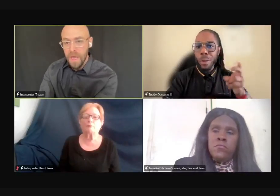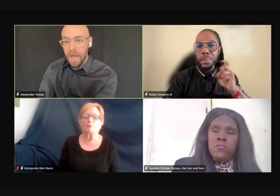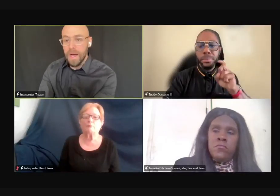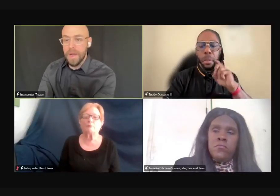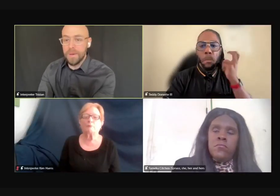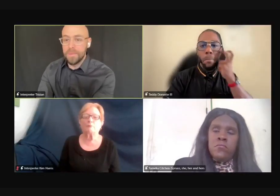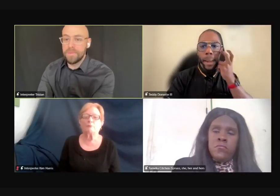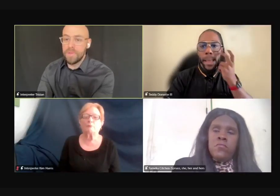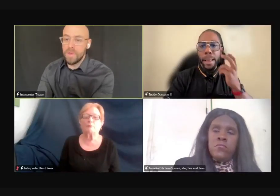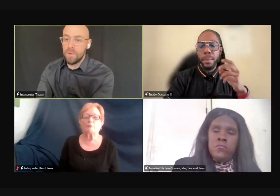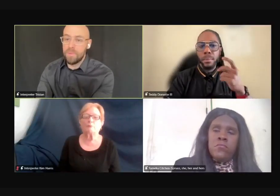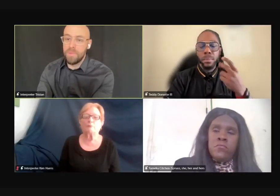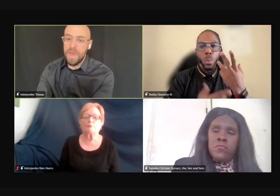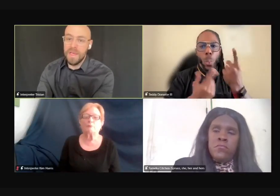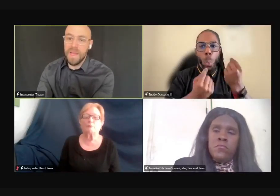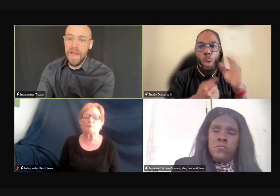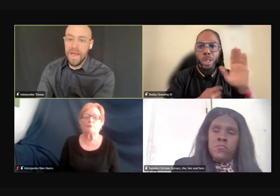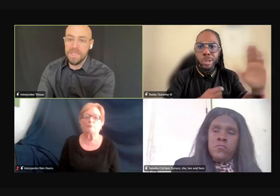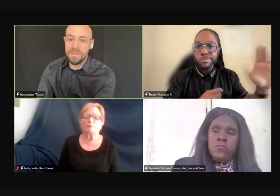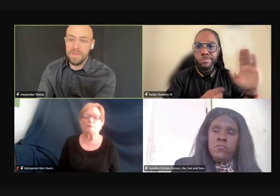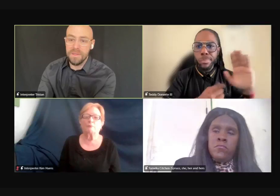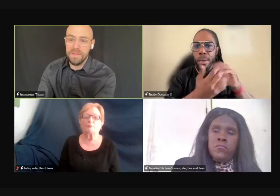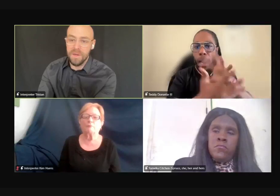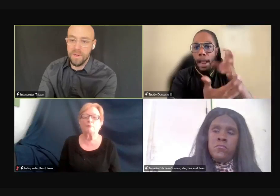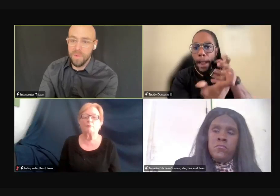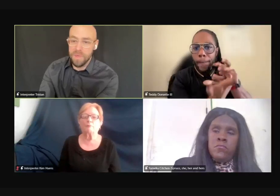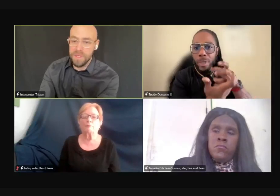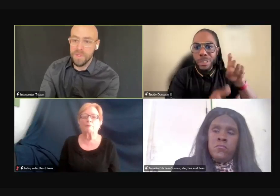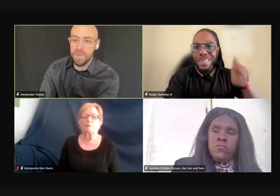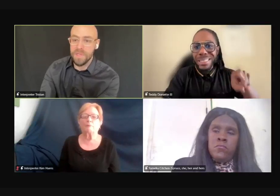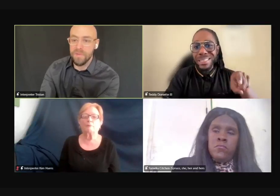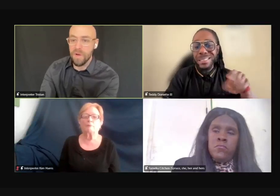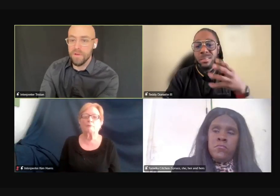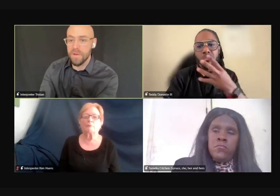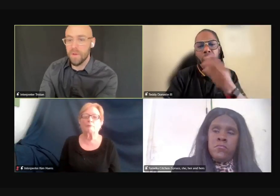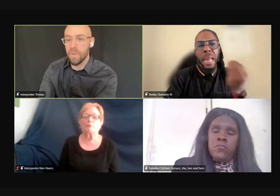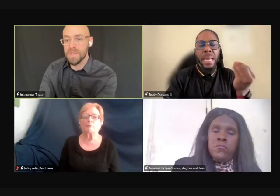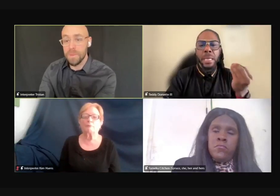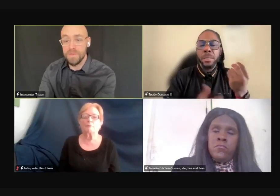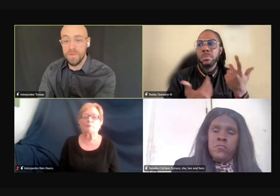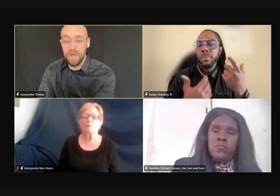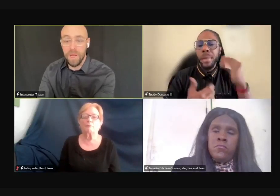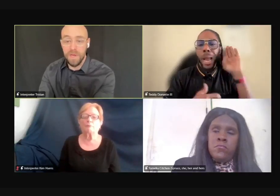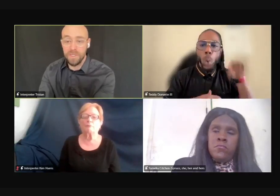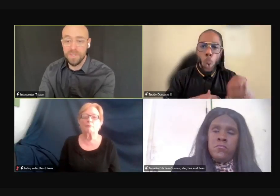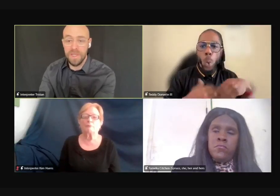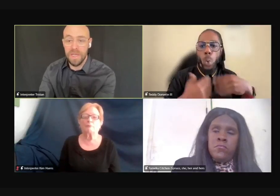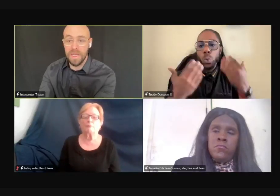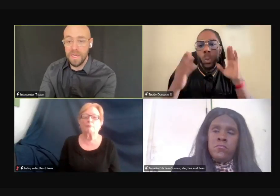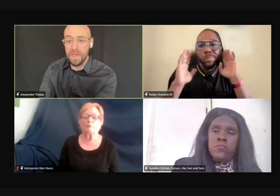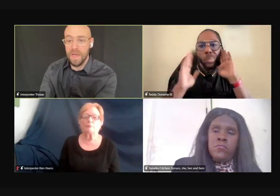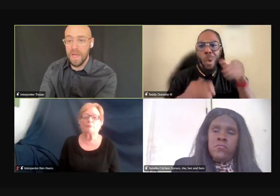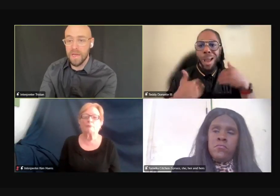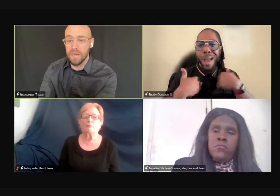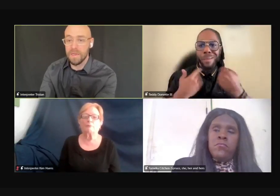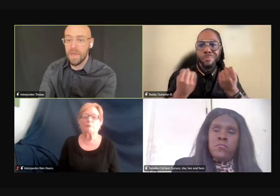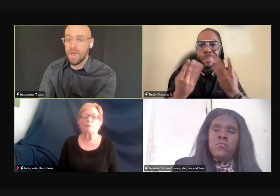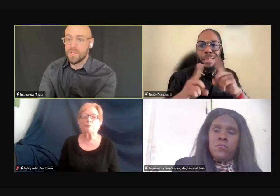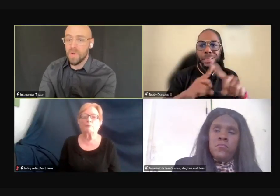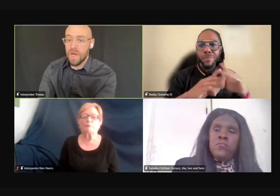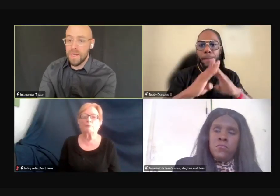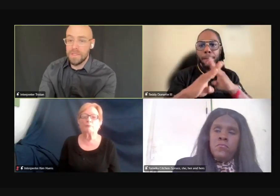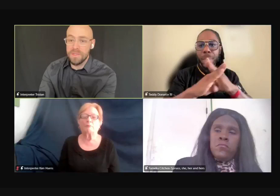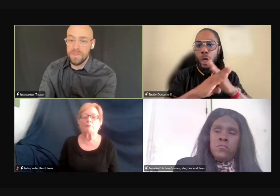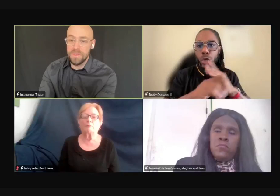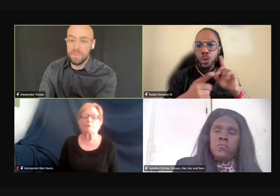things, um, you know, they can ask their employees who are deaf and hard of hearing what types of accommodations that they need and